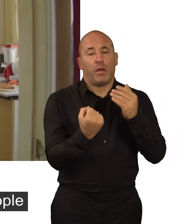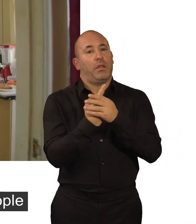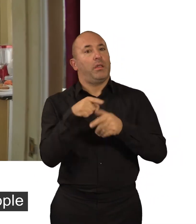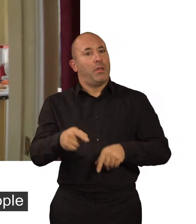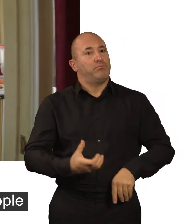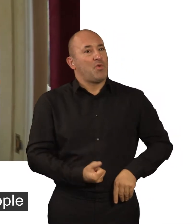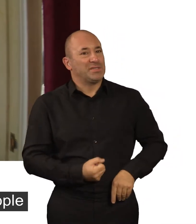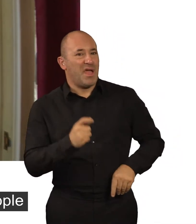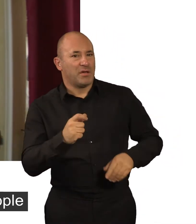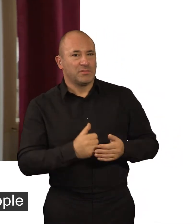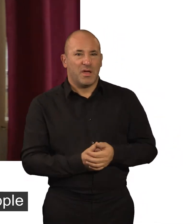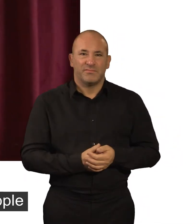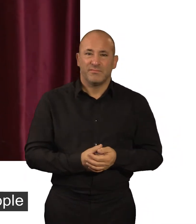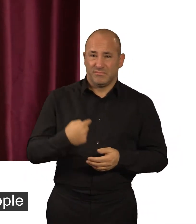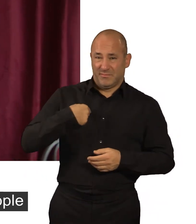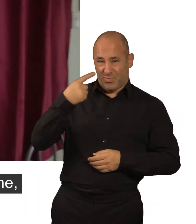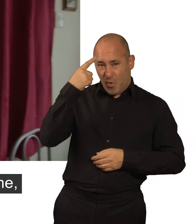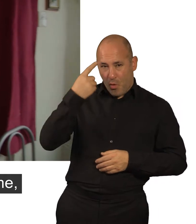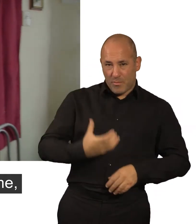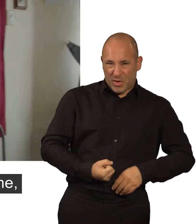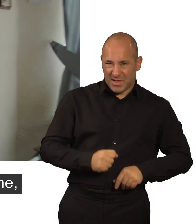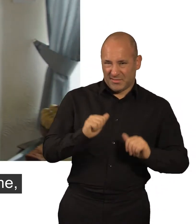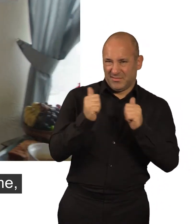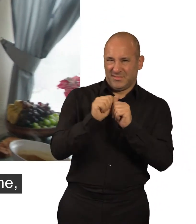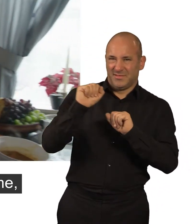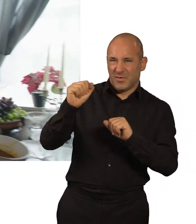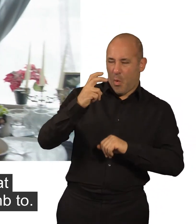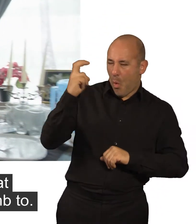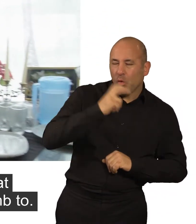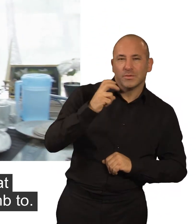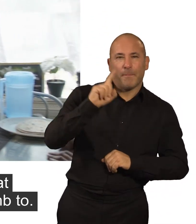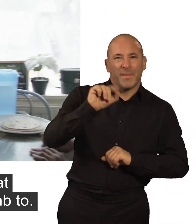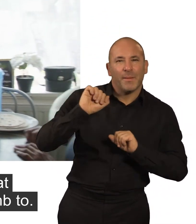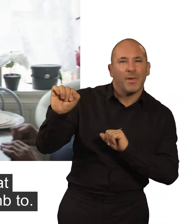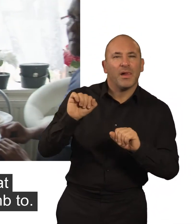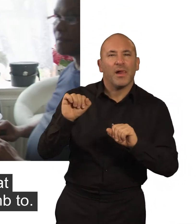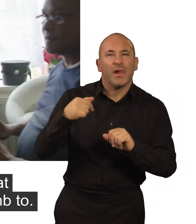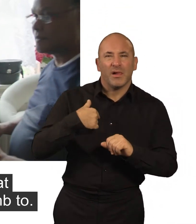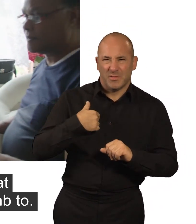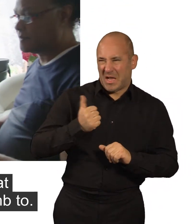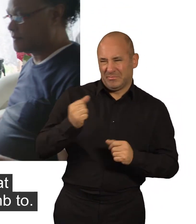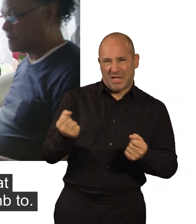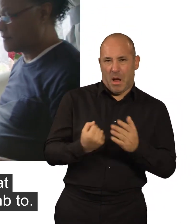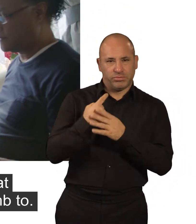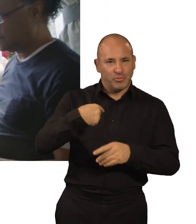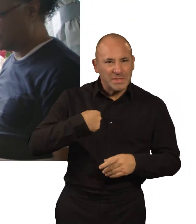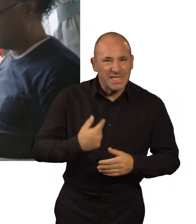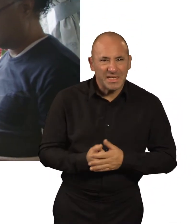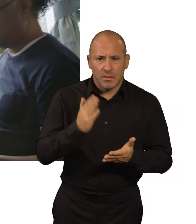that prostate cancer was for people that were a lot older than me so it wasn't something that I thought that I would succumb to. When it became